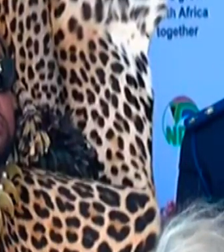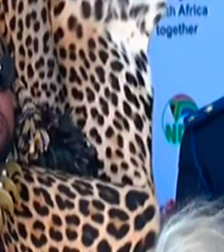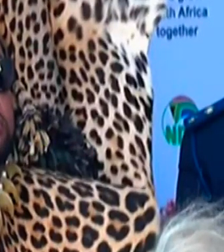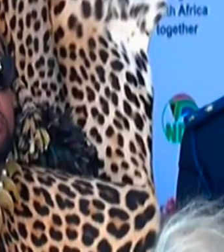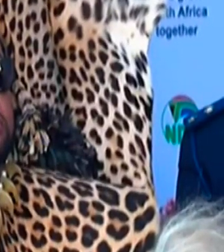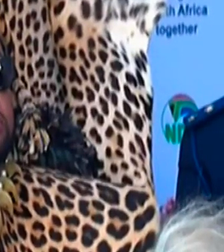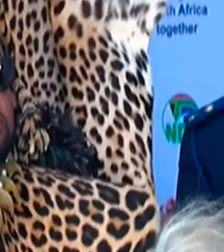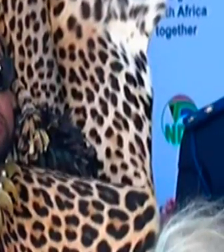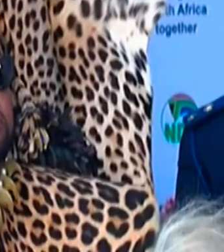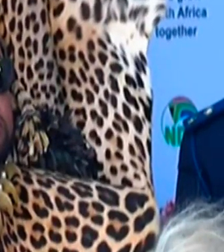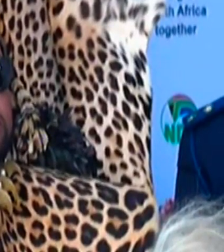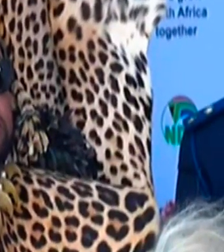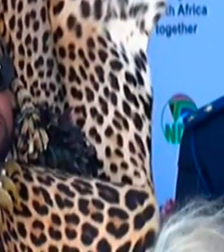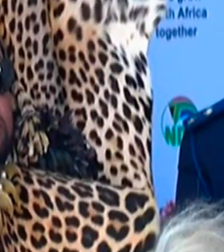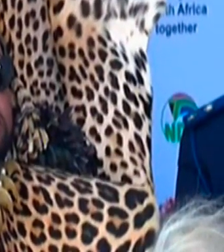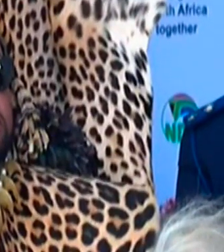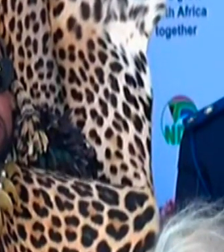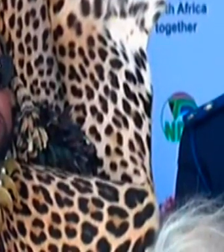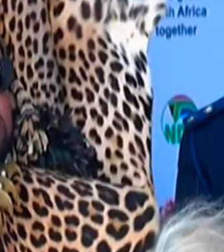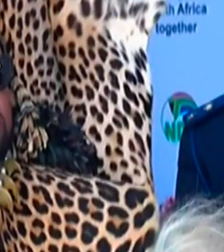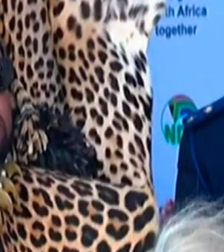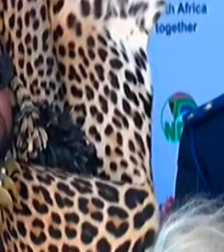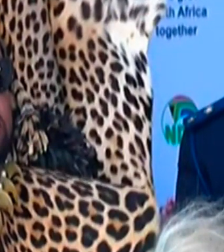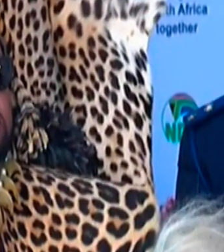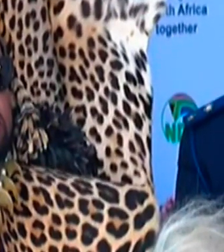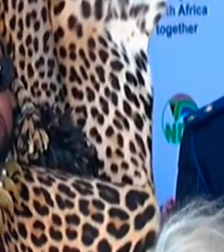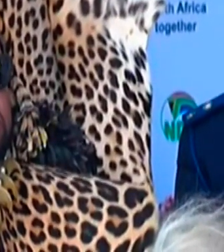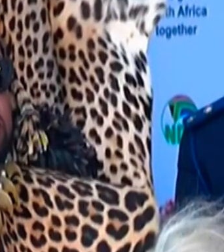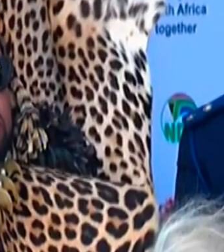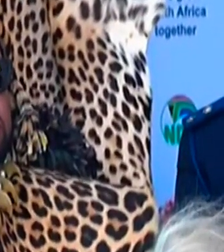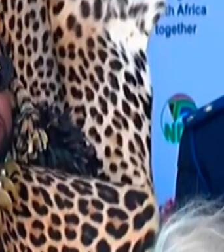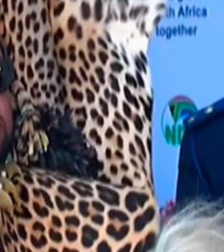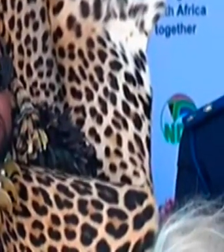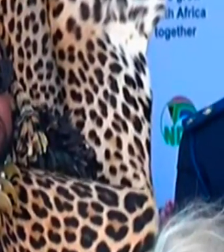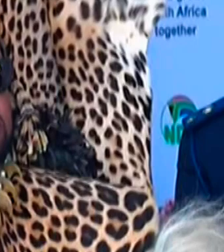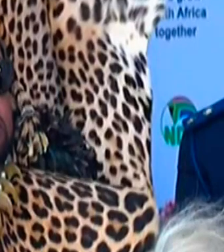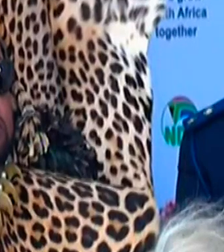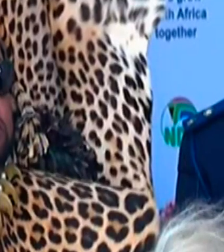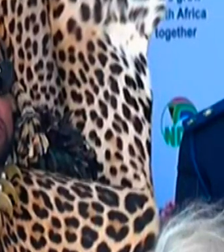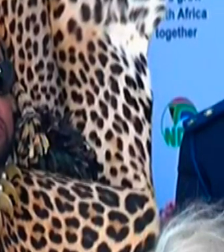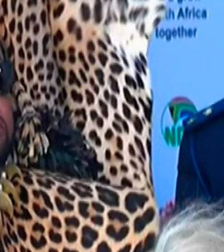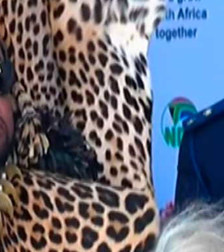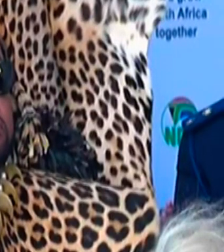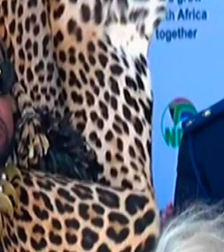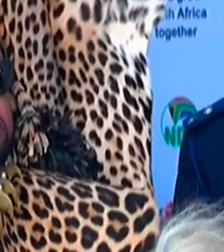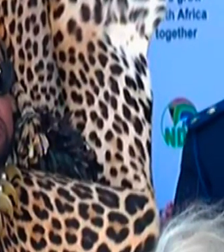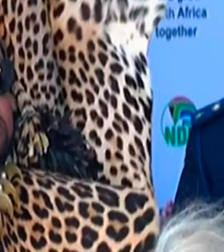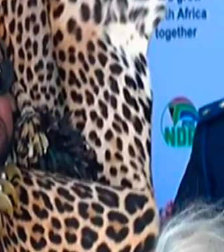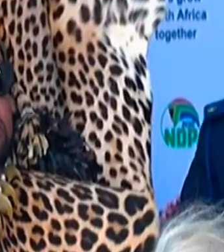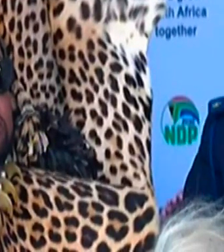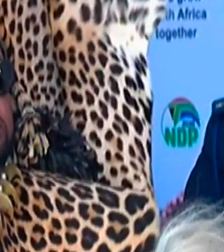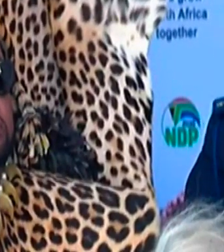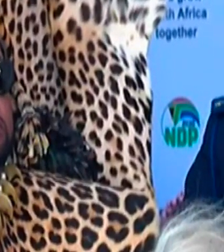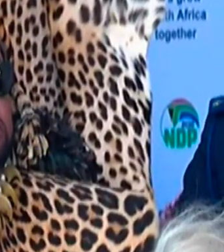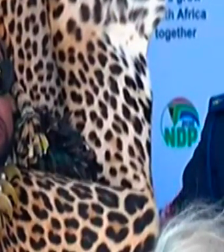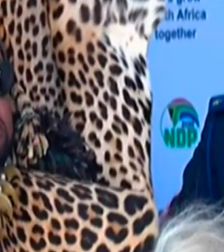it becomes ingina, which is angli, ikuma, which is he,